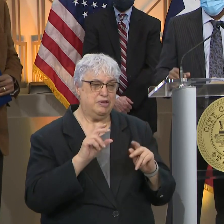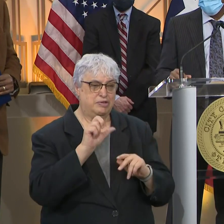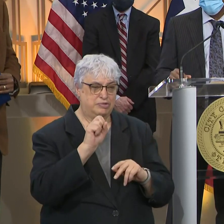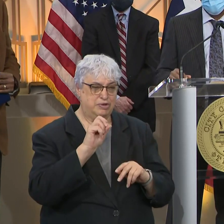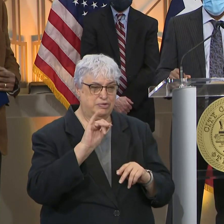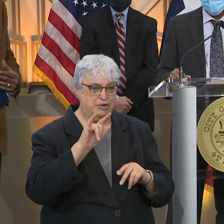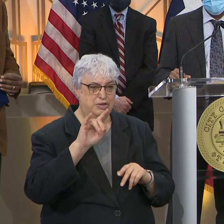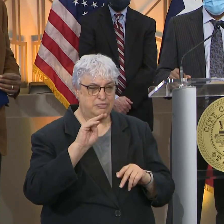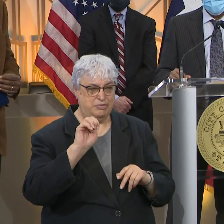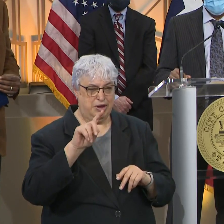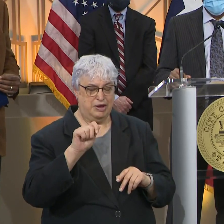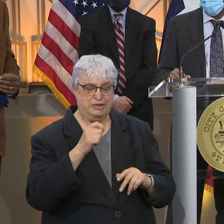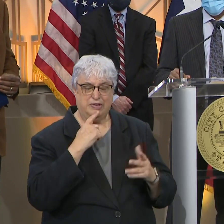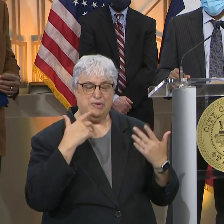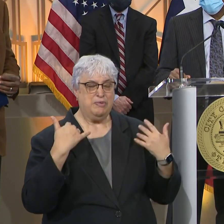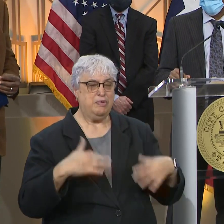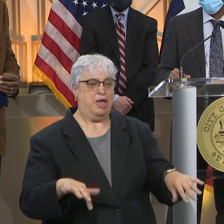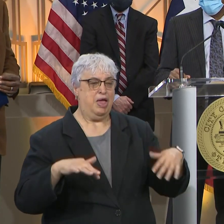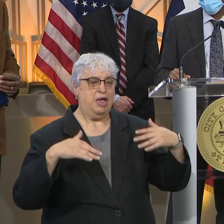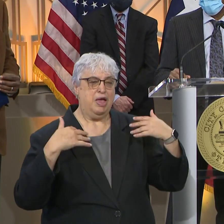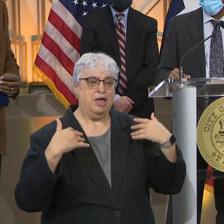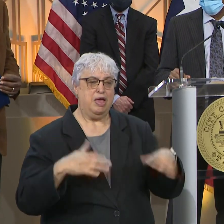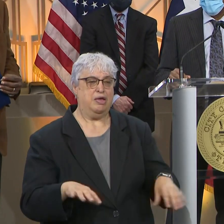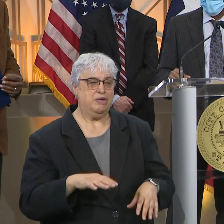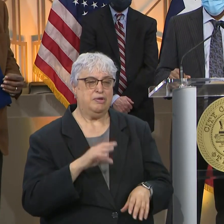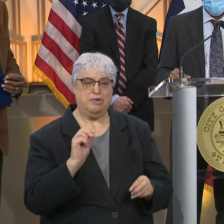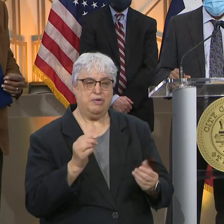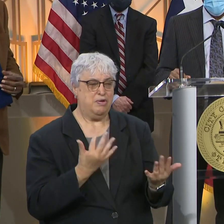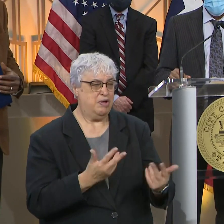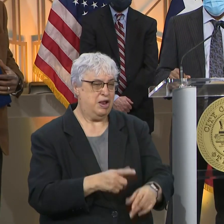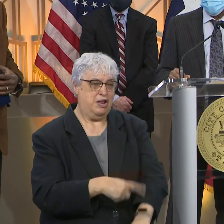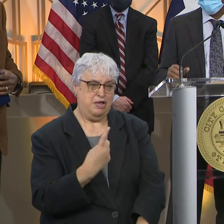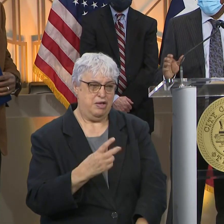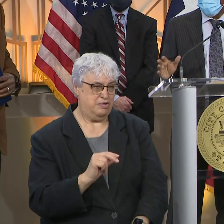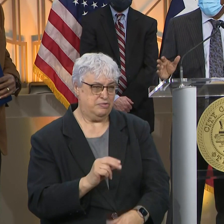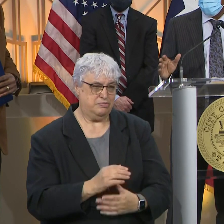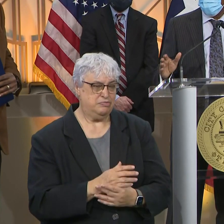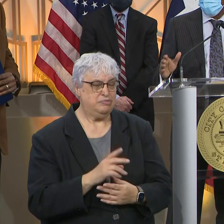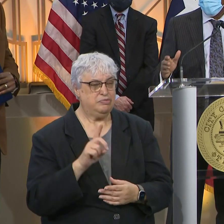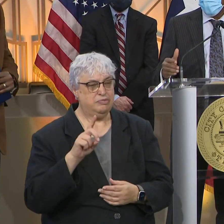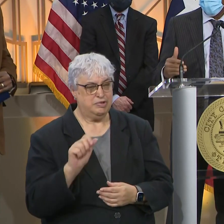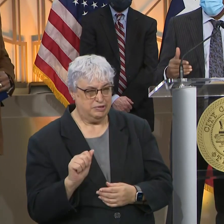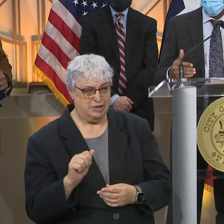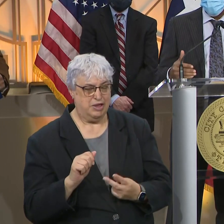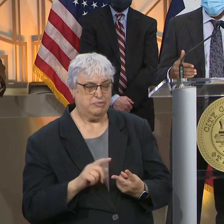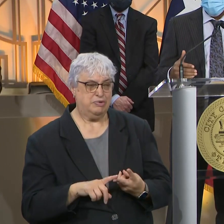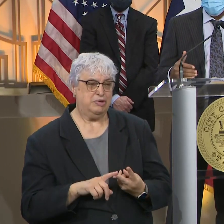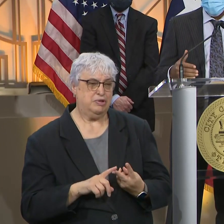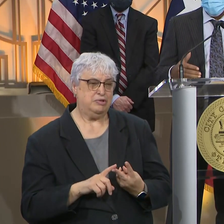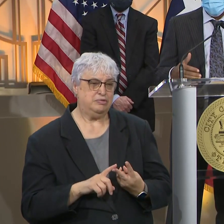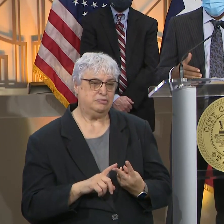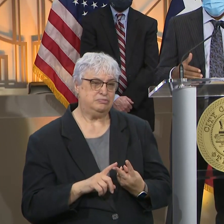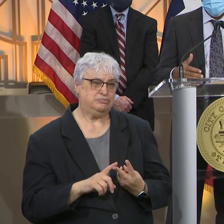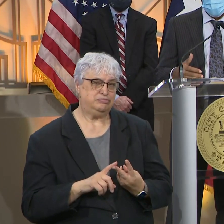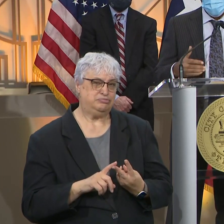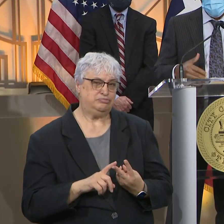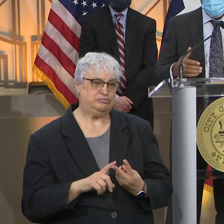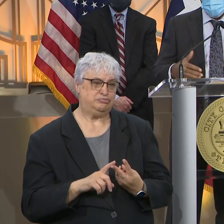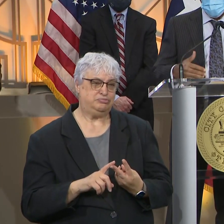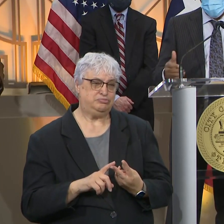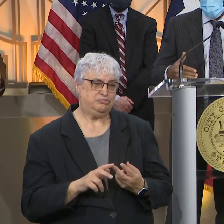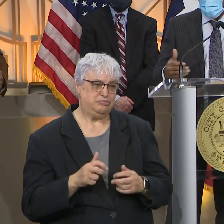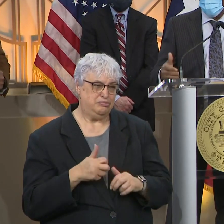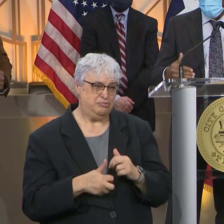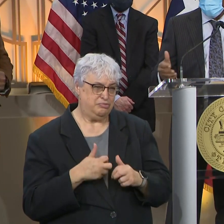media and others who said it just wasn't long at all. But people who were disabled or who had